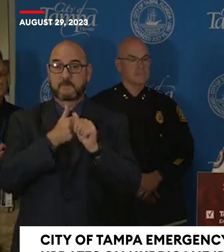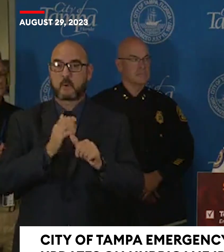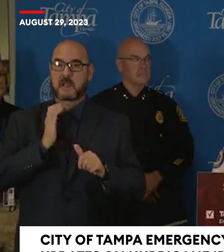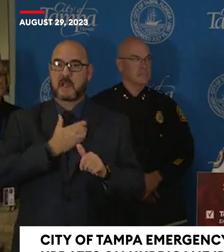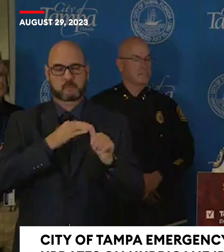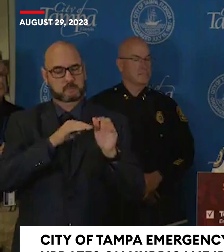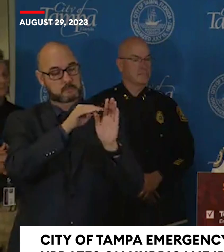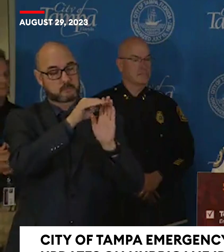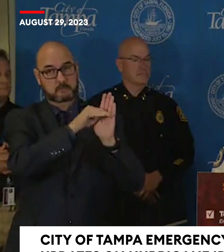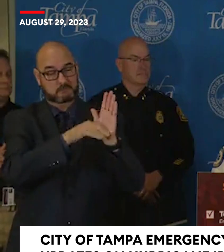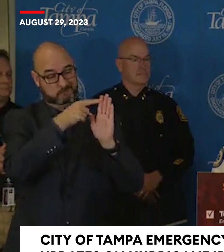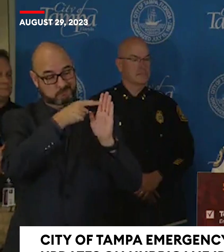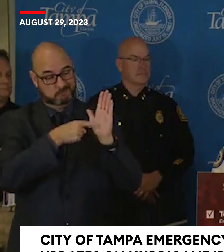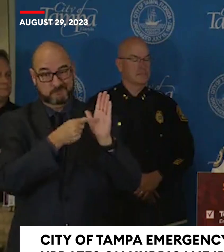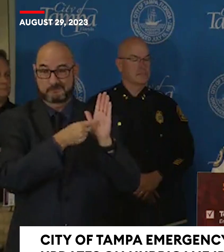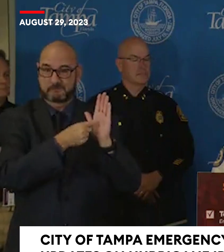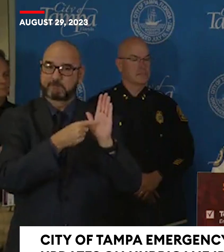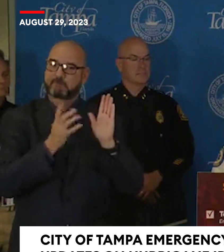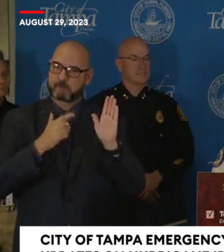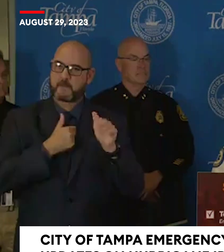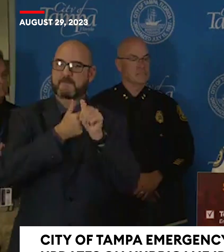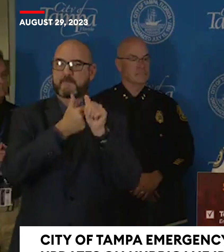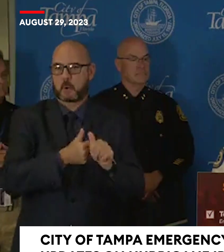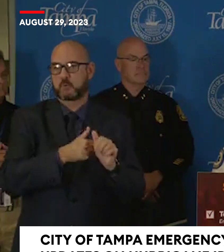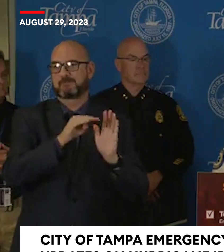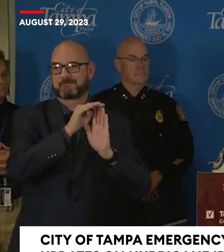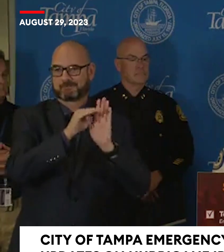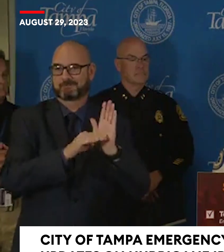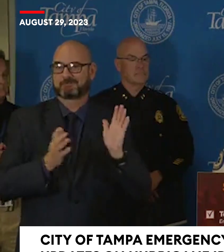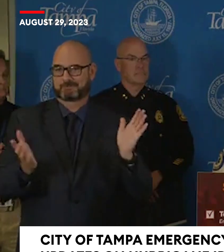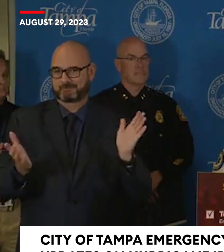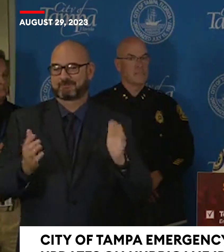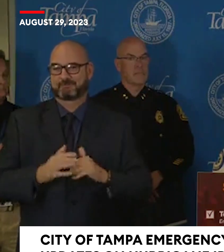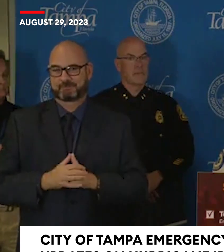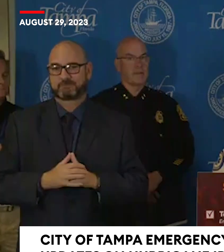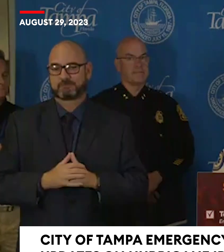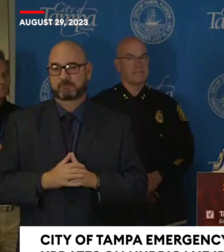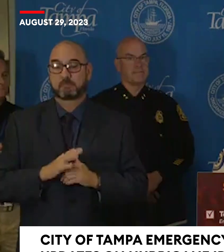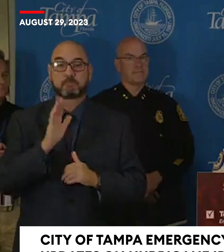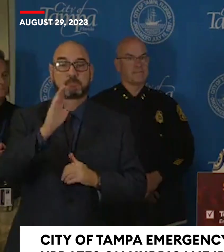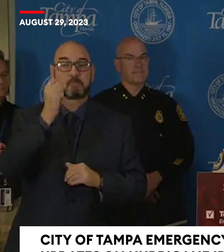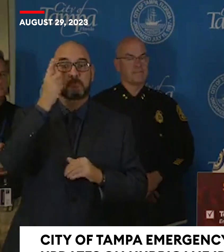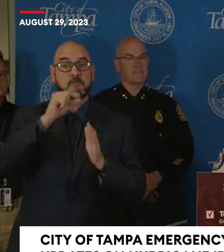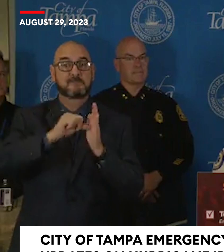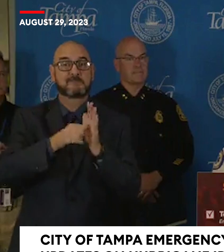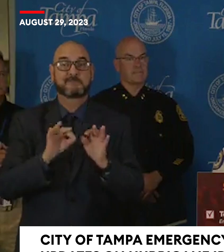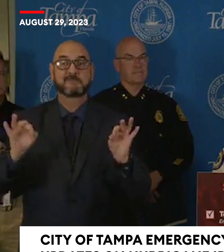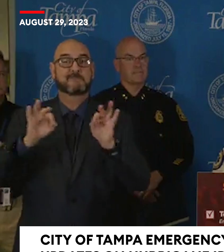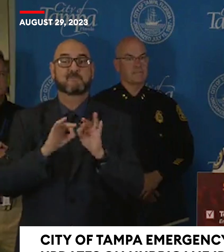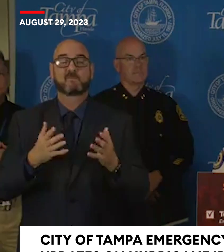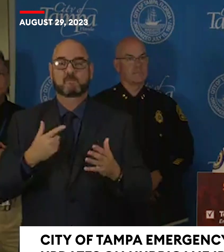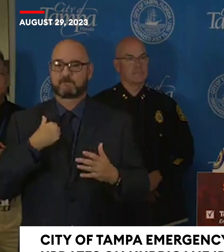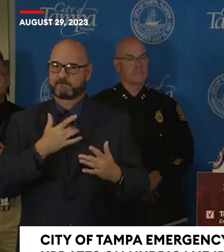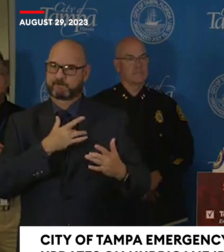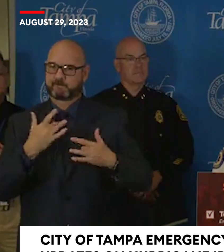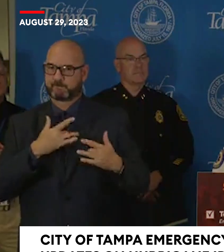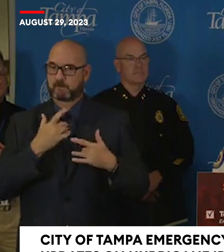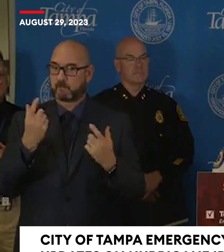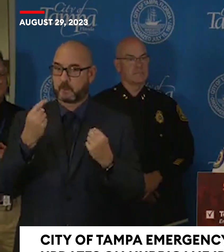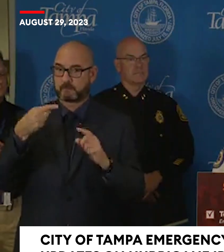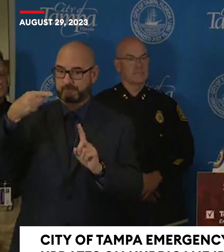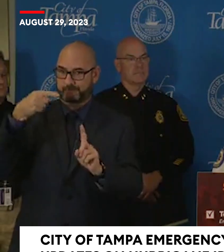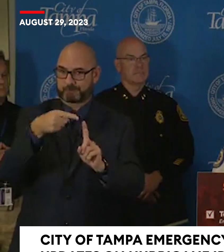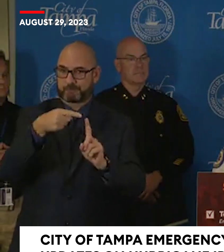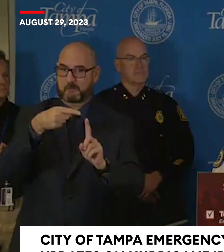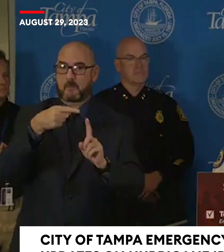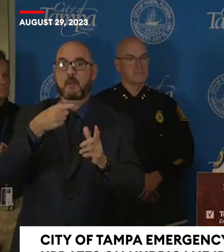As the mayor stated, one of the biggest concerns we're going to have is the water surge after. Do not think it's going